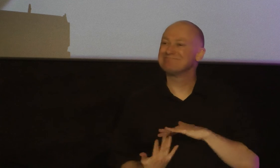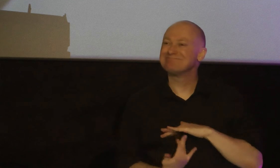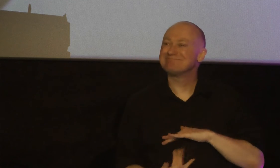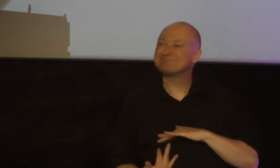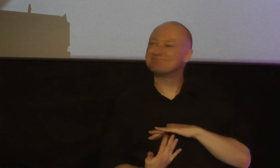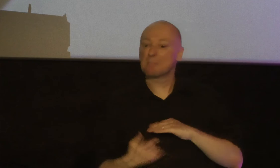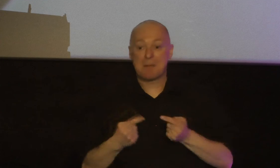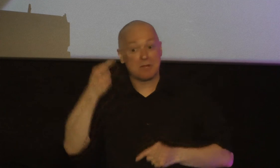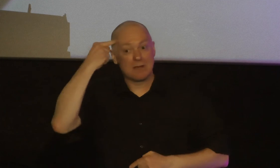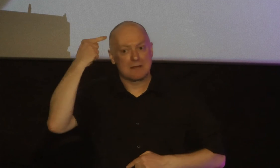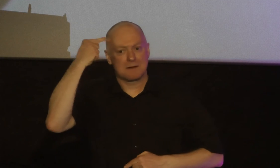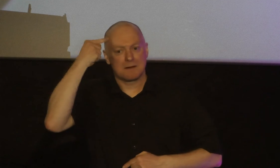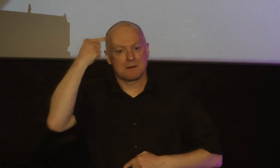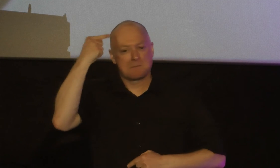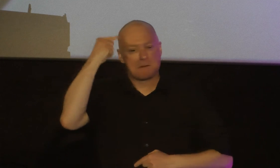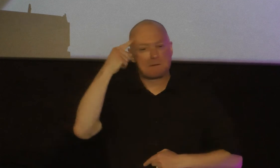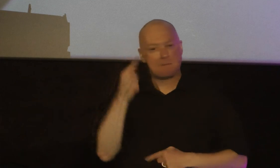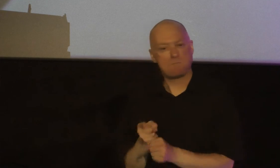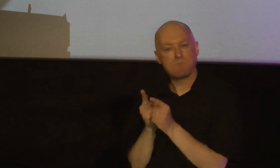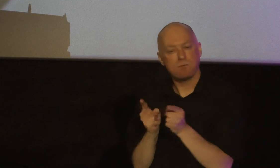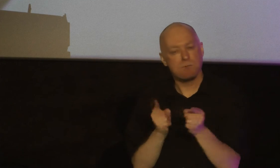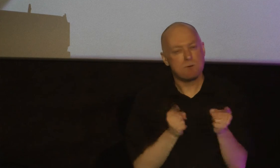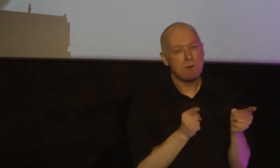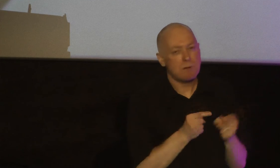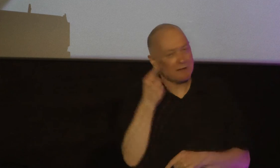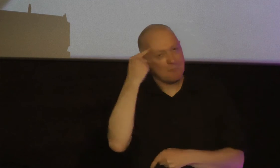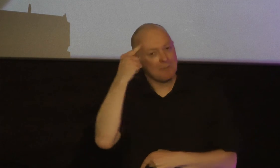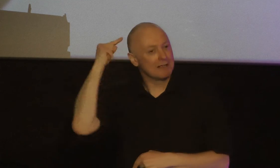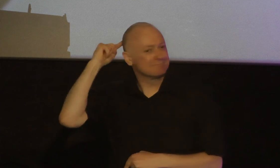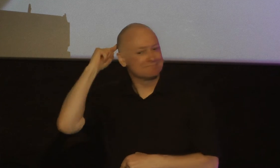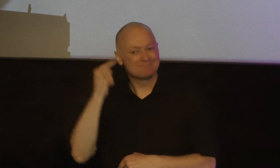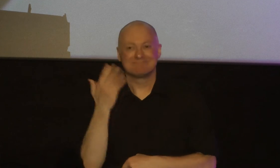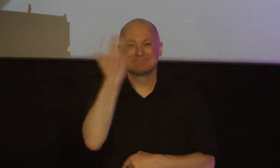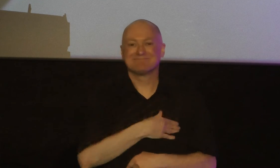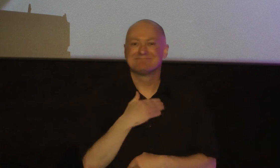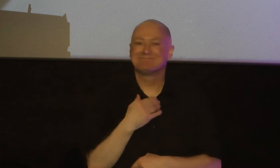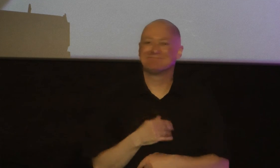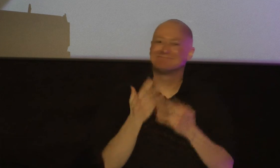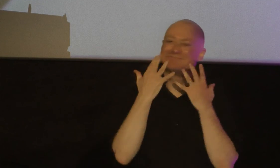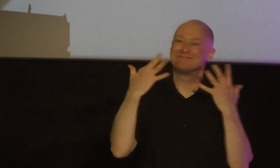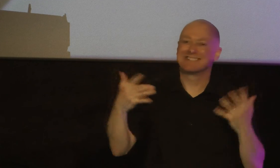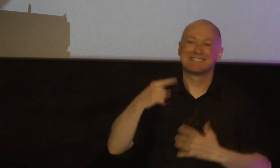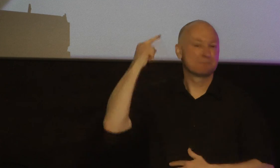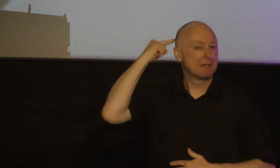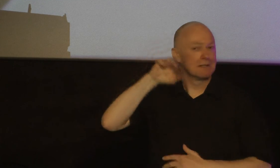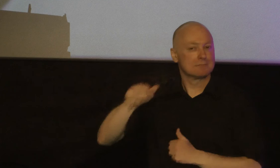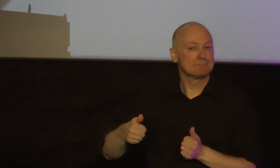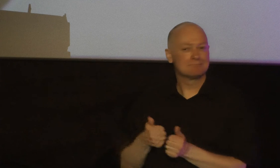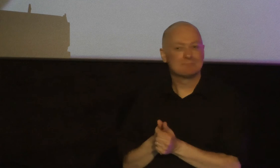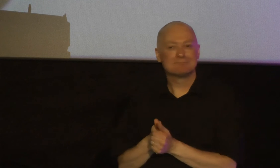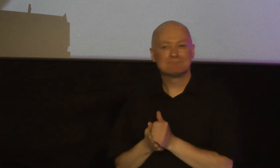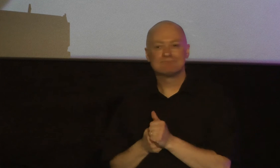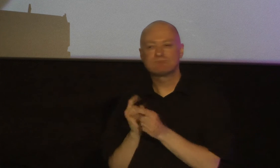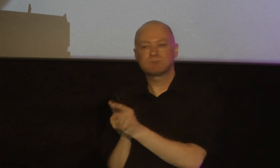here do you have dialogues in here that show if you're really honest with yourself that I am actually not quick to listen I am actually